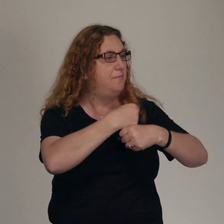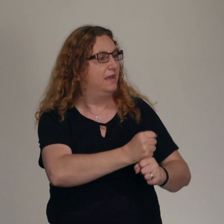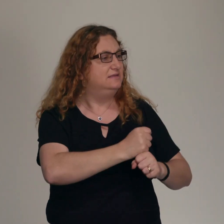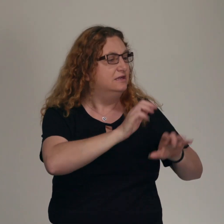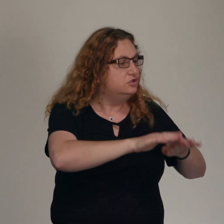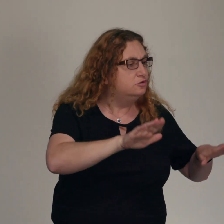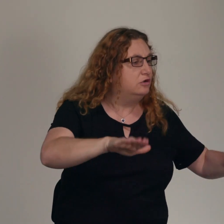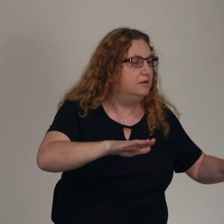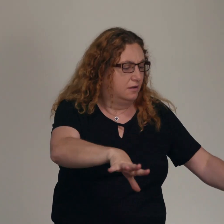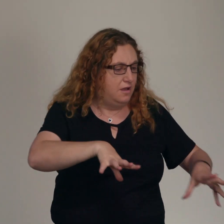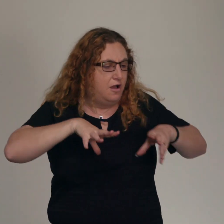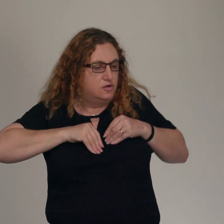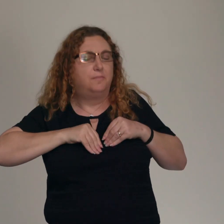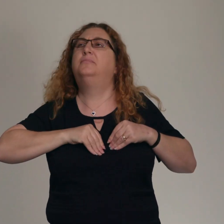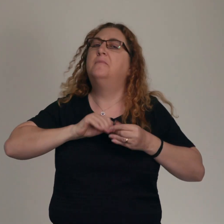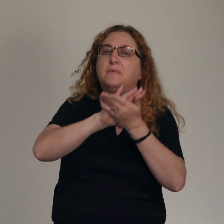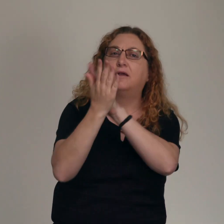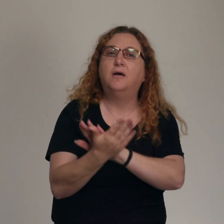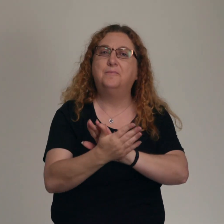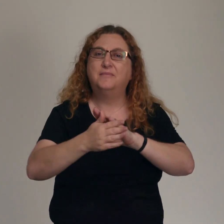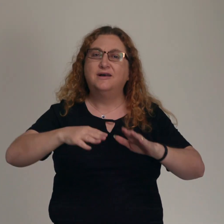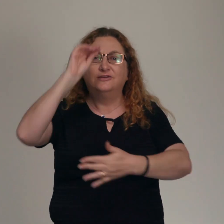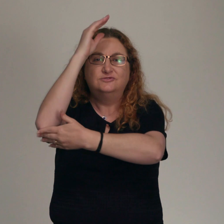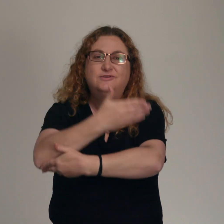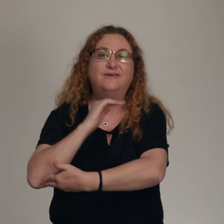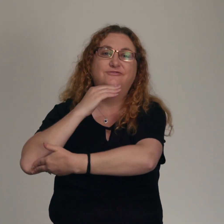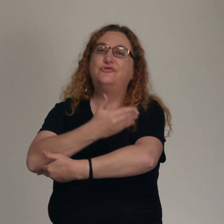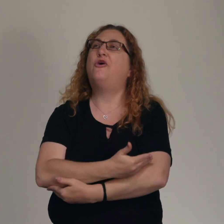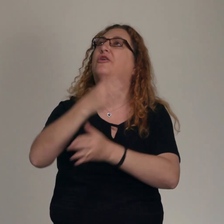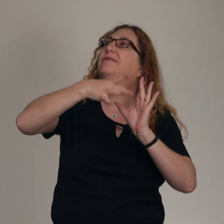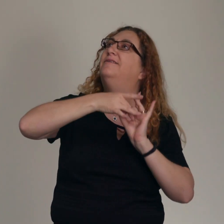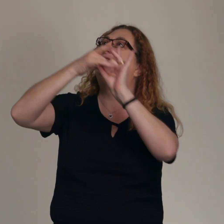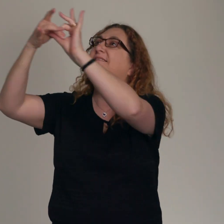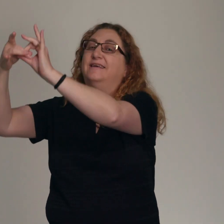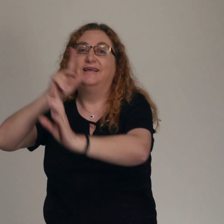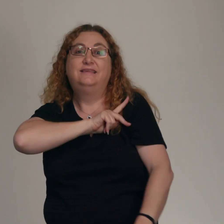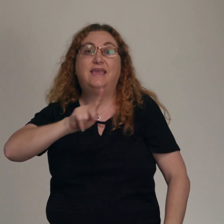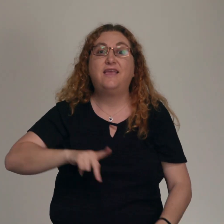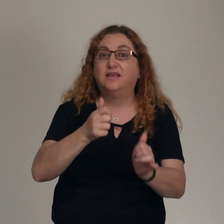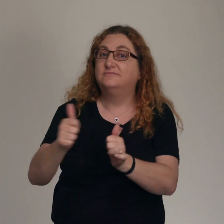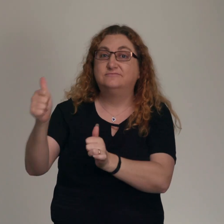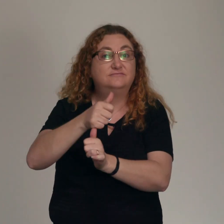A son and daughter The King of glory The King of glory